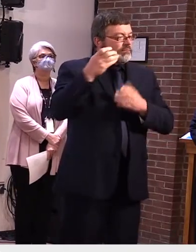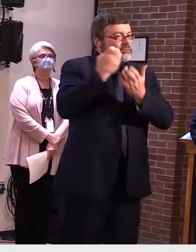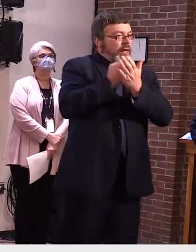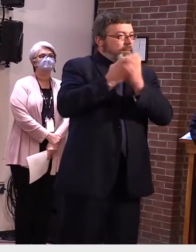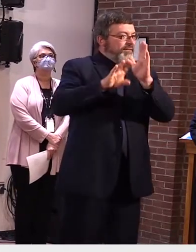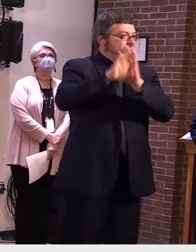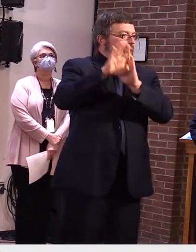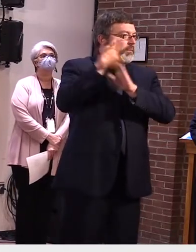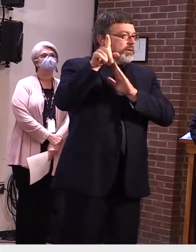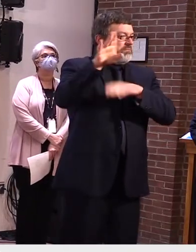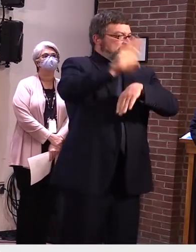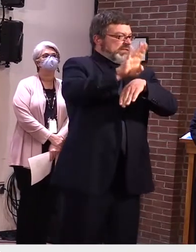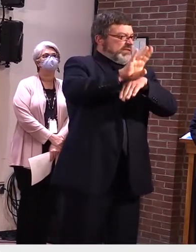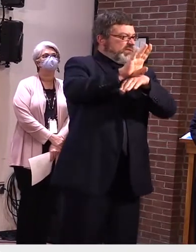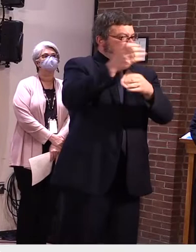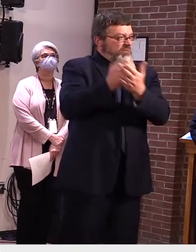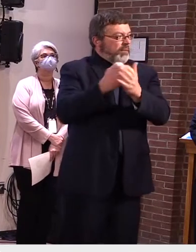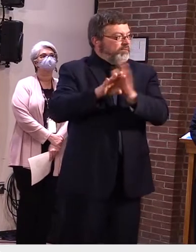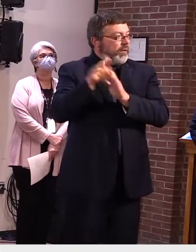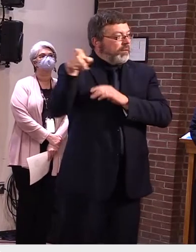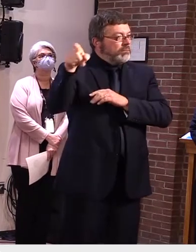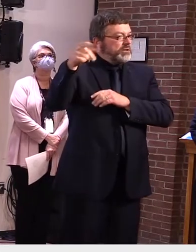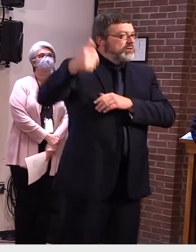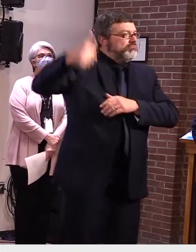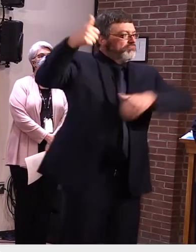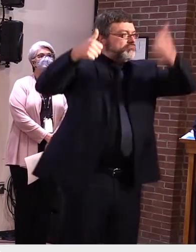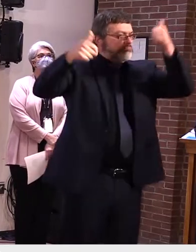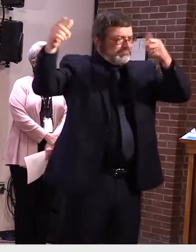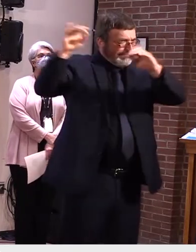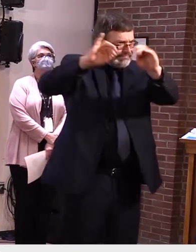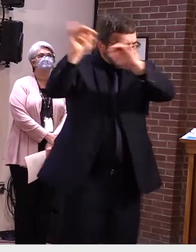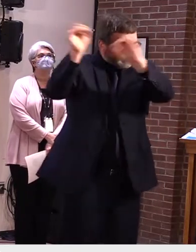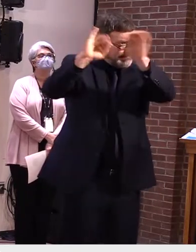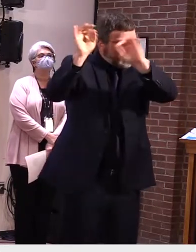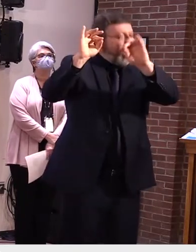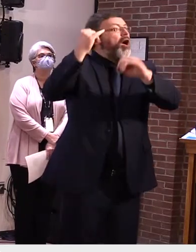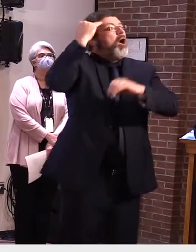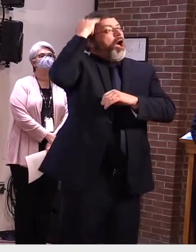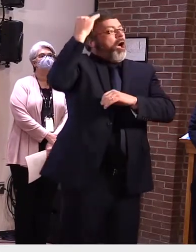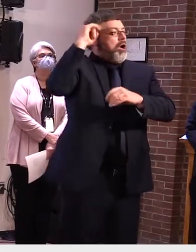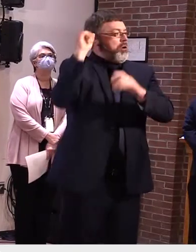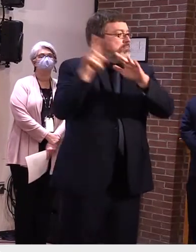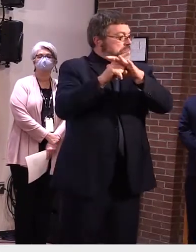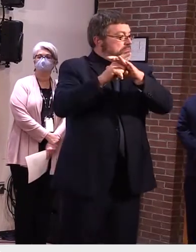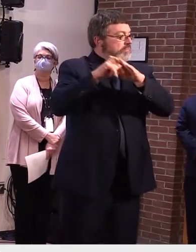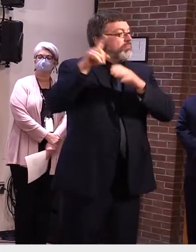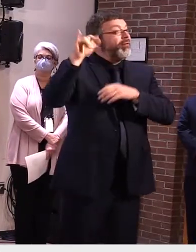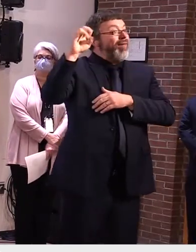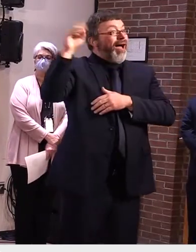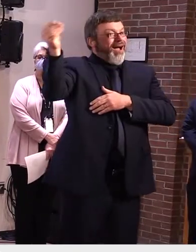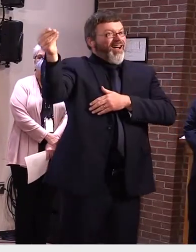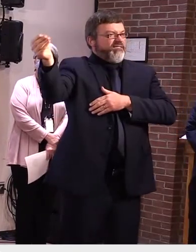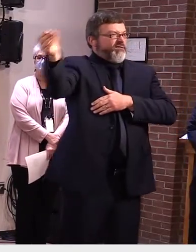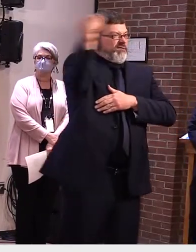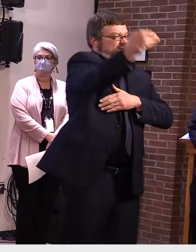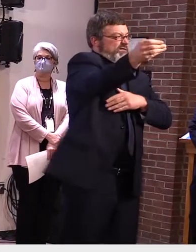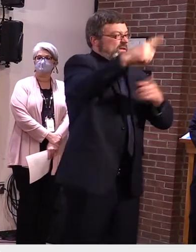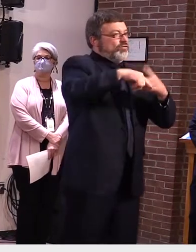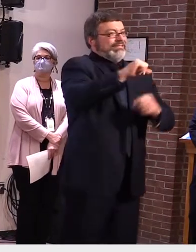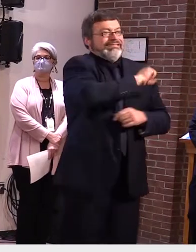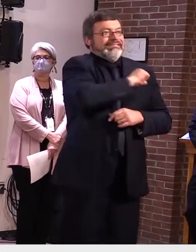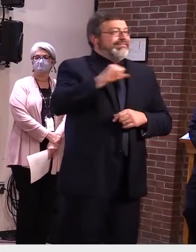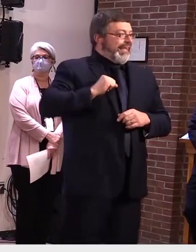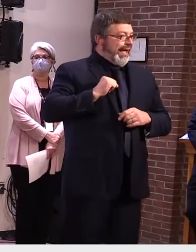and Vice Chair Gene O'Sullivan's leadership. And then was championed in the Senate Committee on Economic